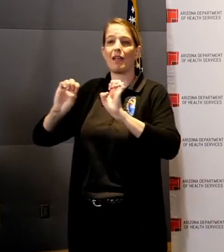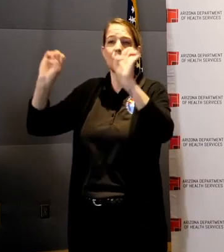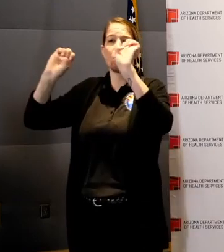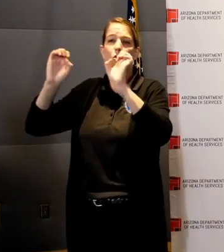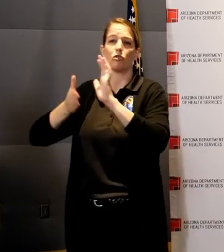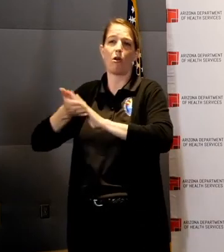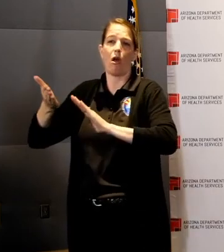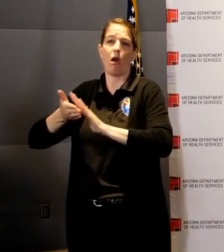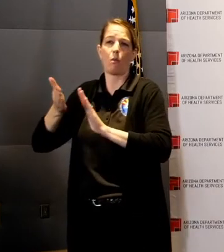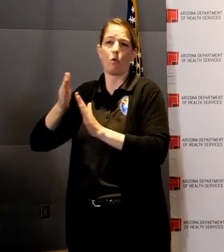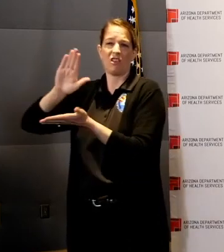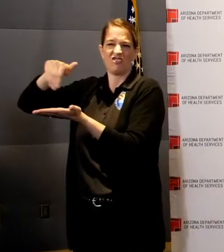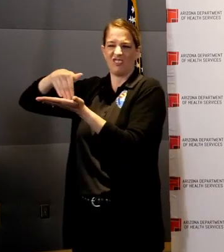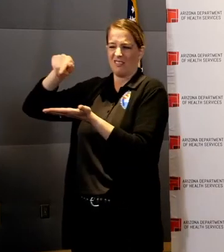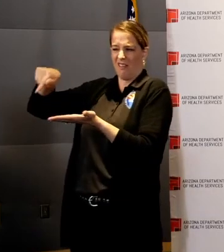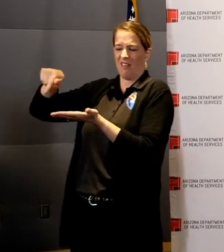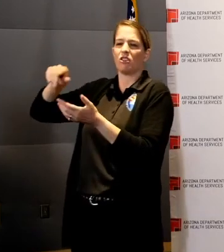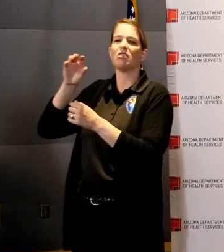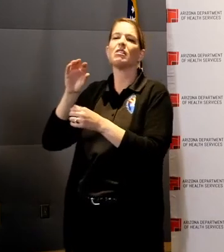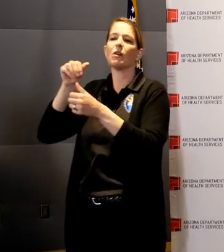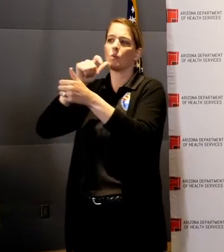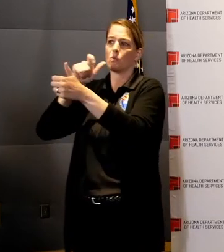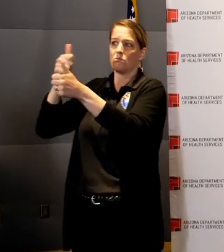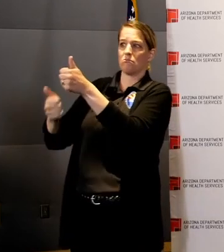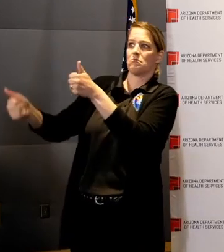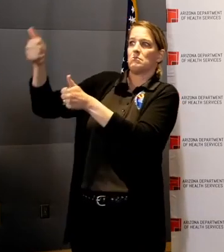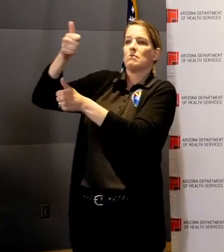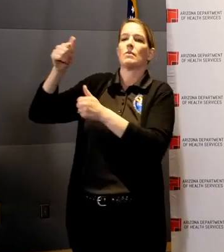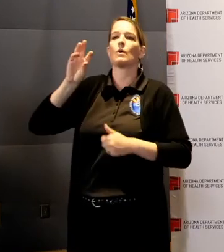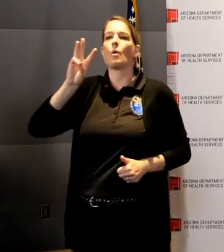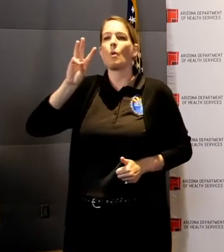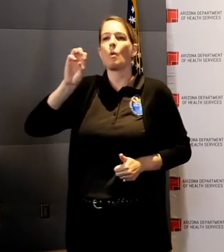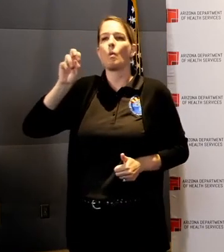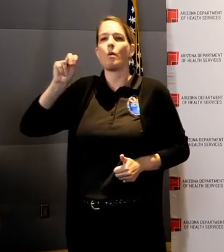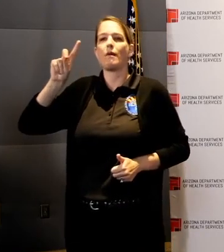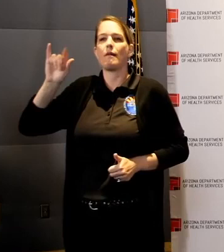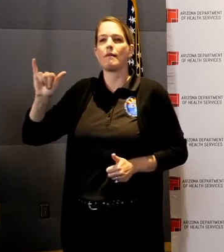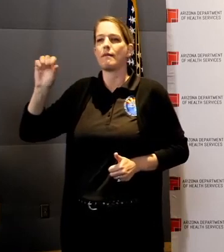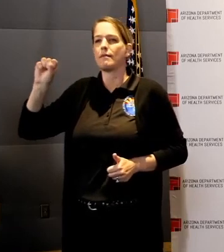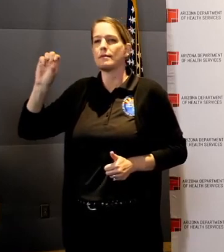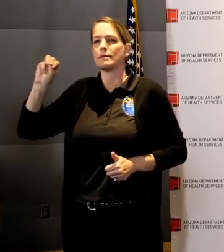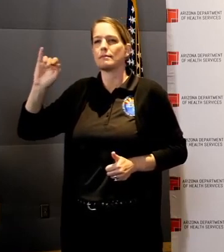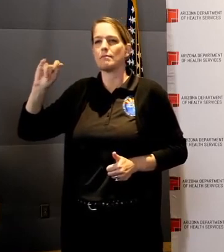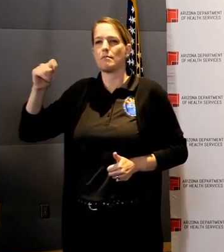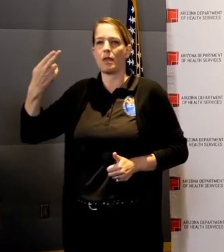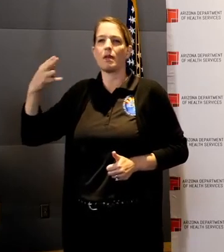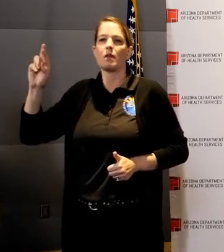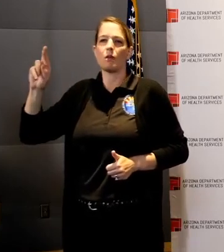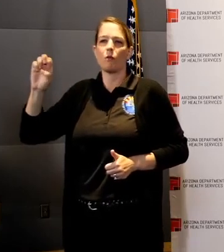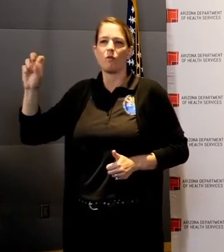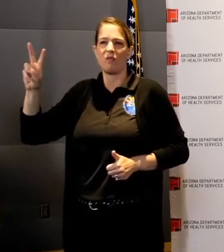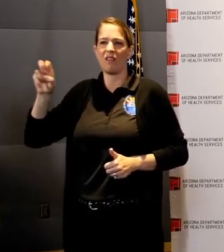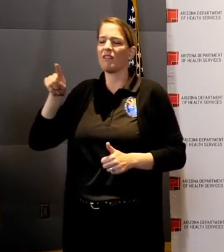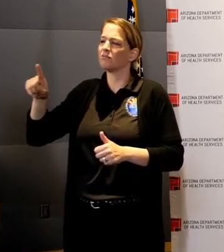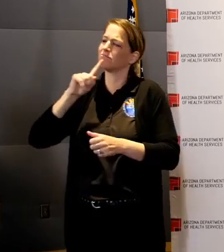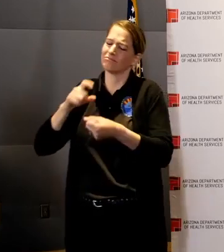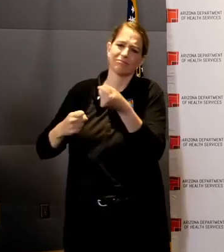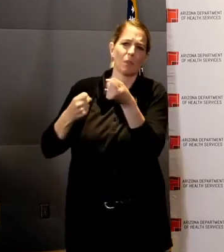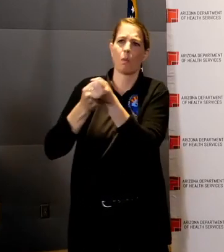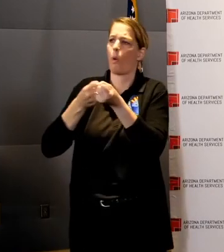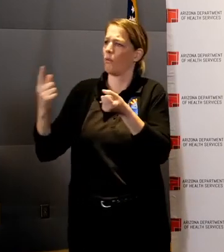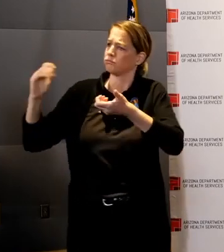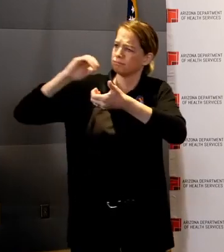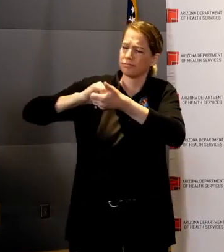Center to build capacity in our health care system. As a public health professional, I want to take a moment to address the very